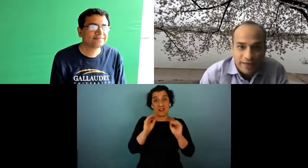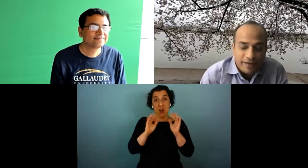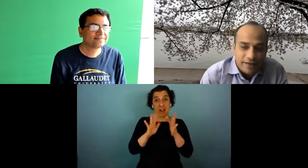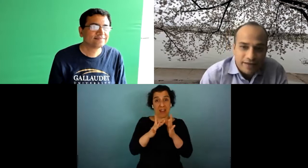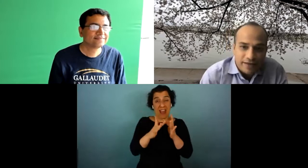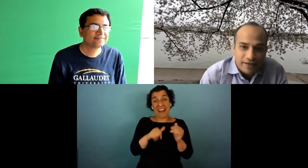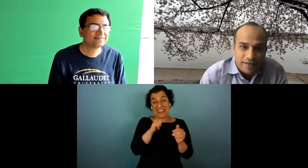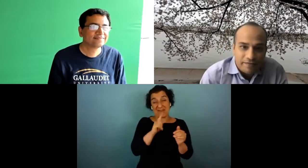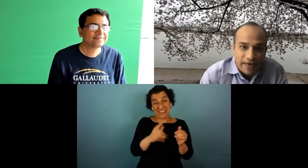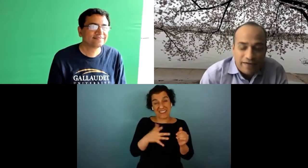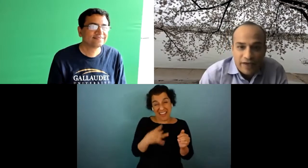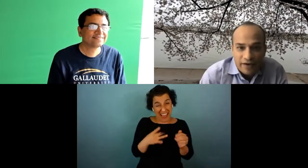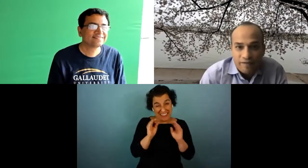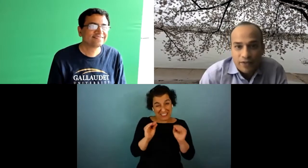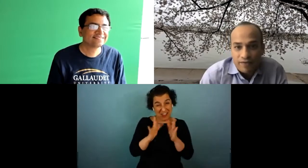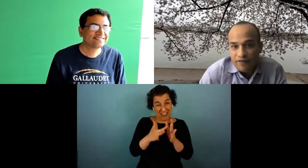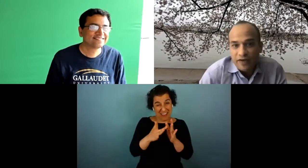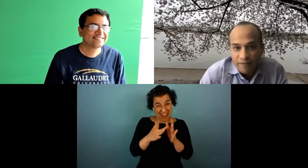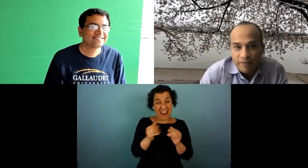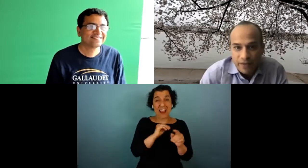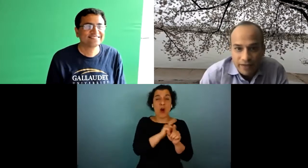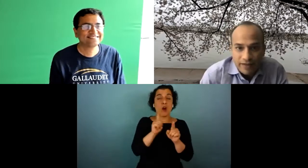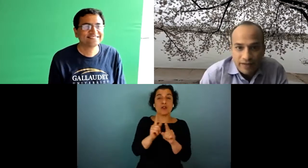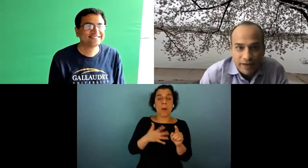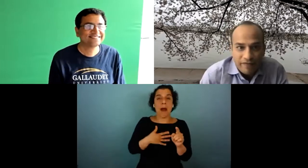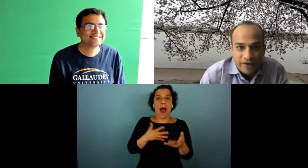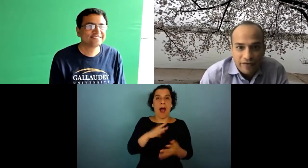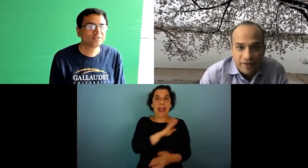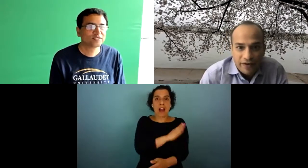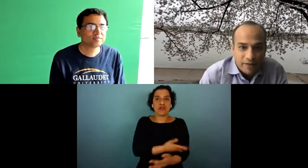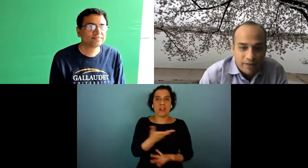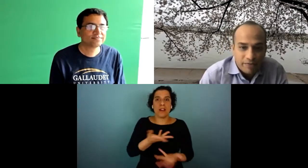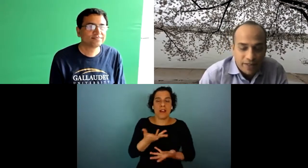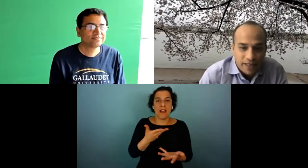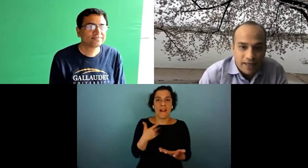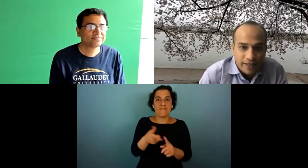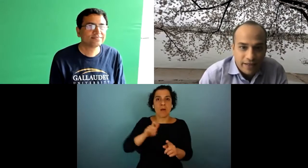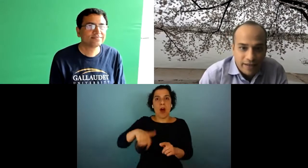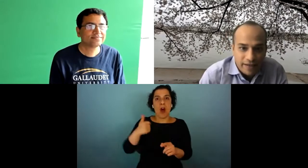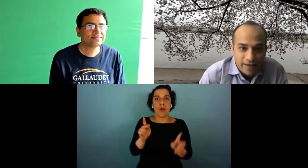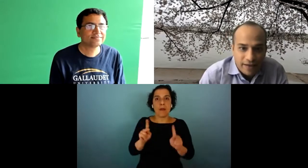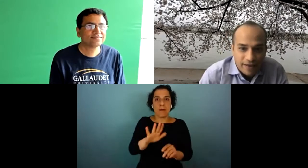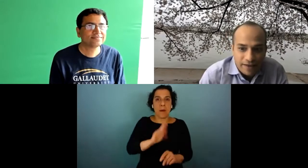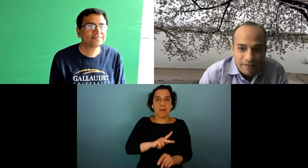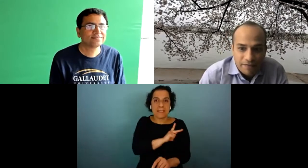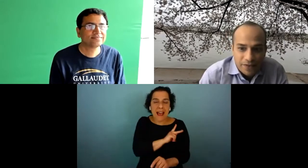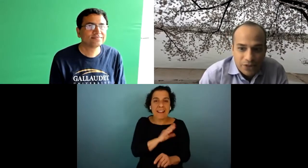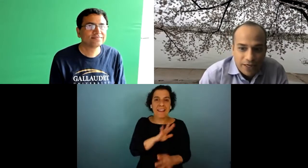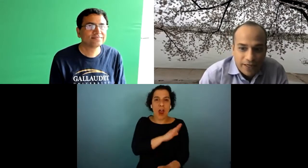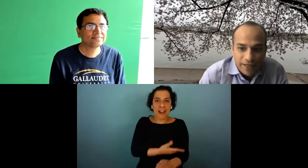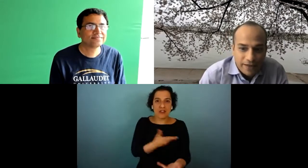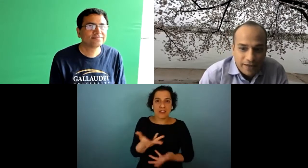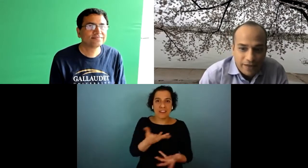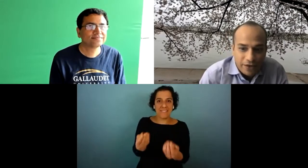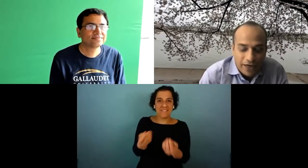like it um and i feed off feed of people uh i feed off other people's personality um so